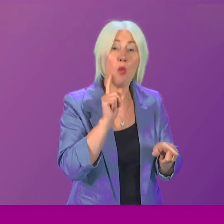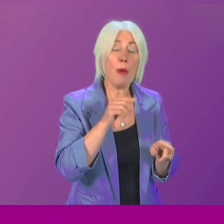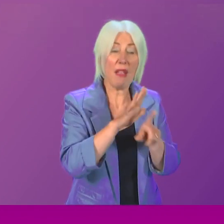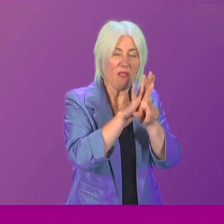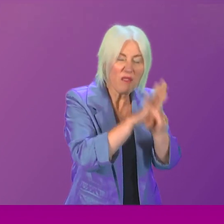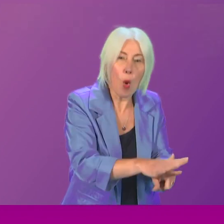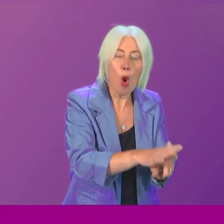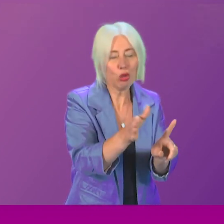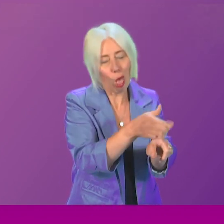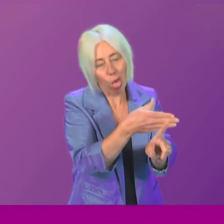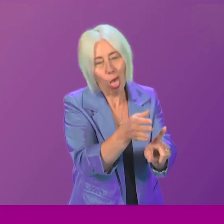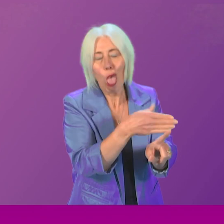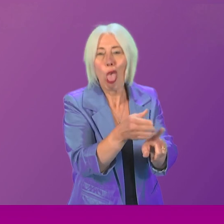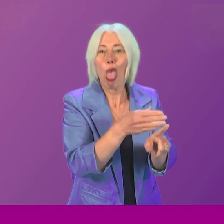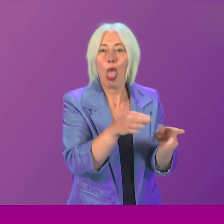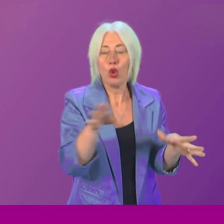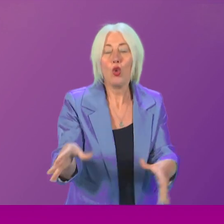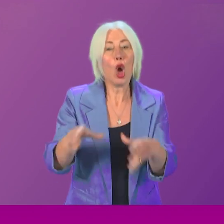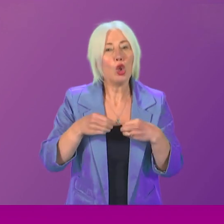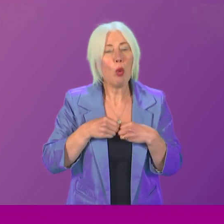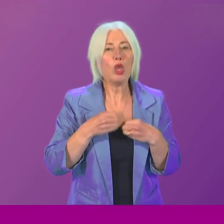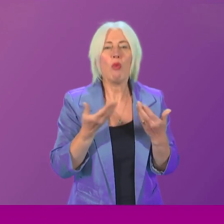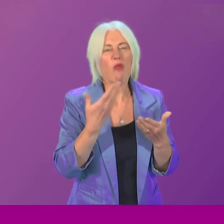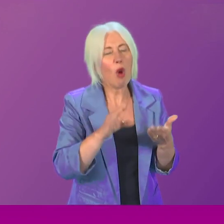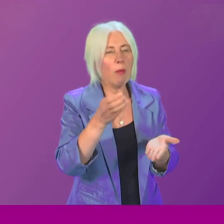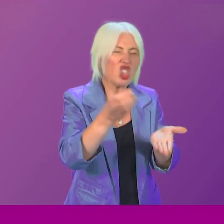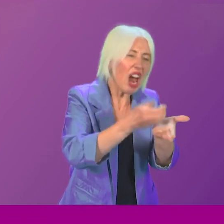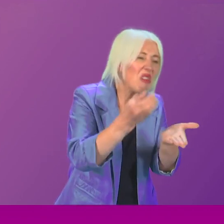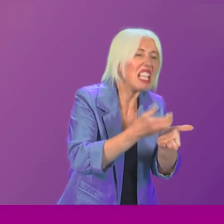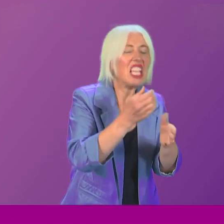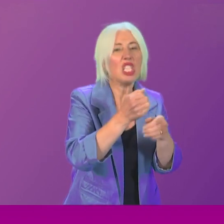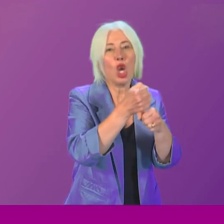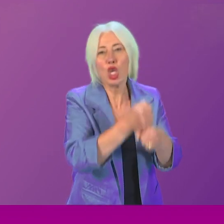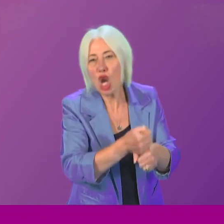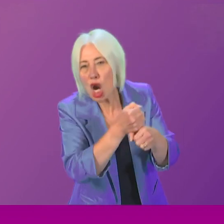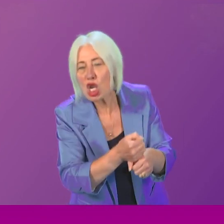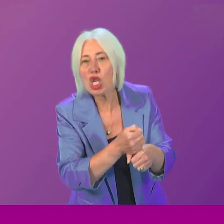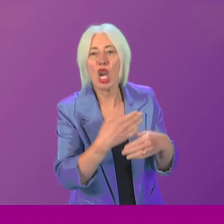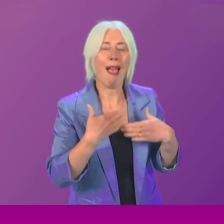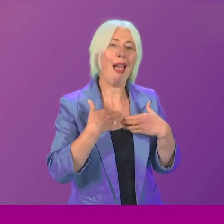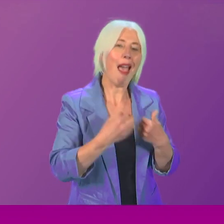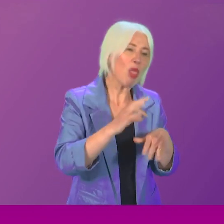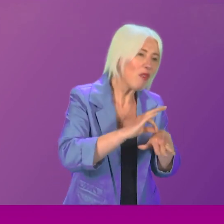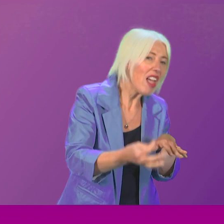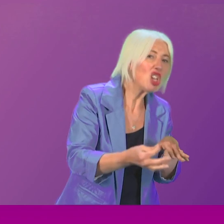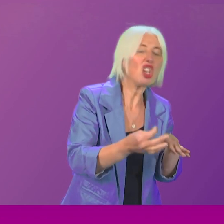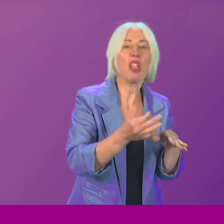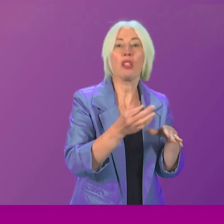into the adoption process by charities, churches, health professionals and social services.